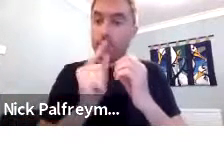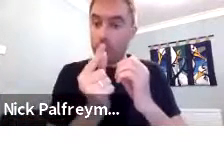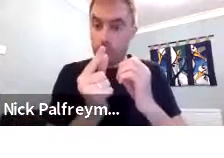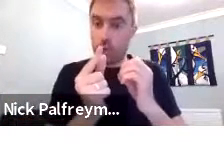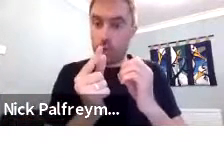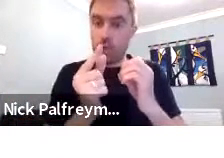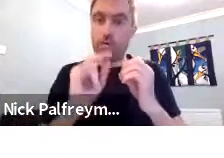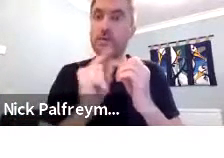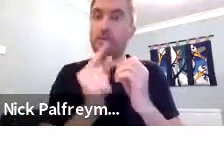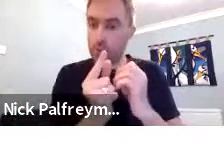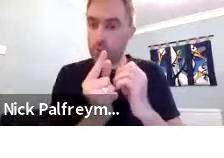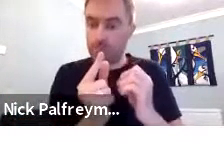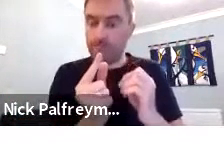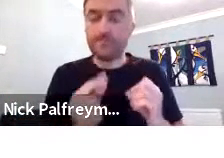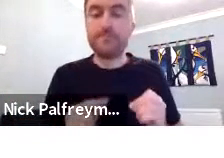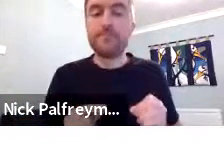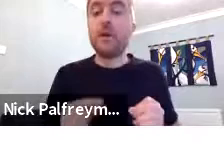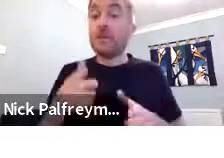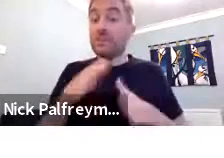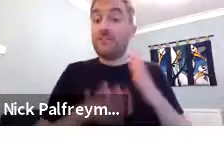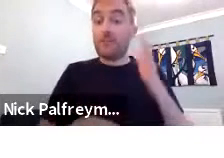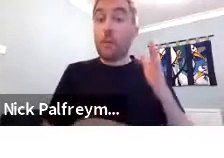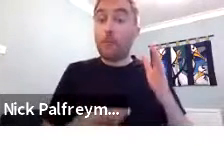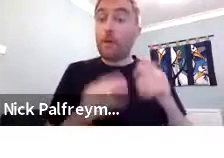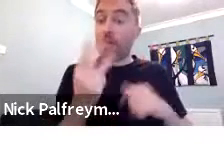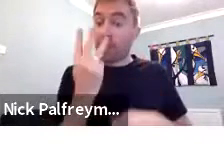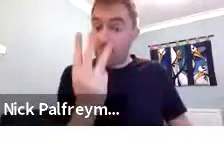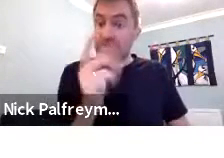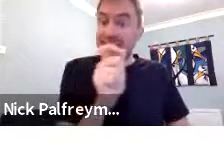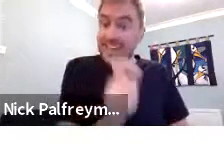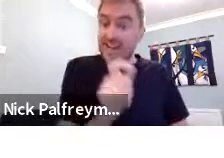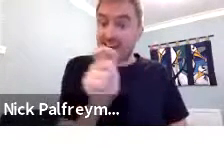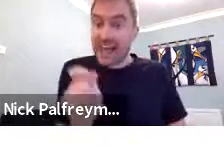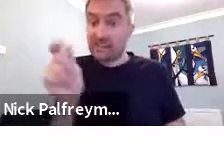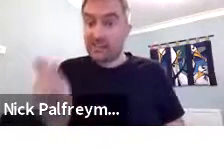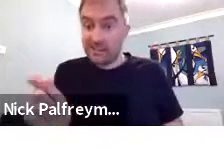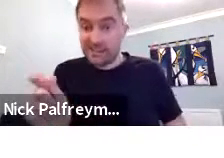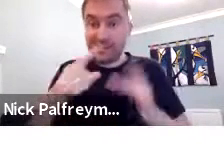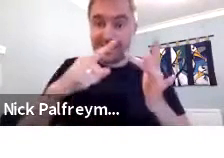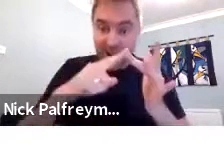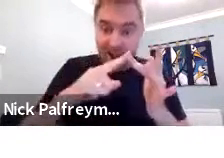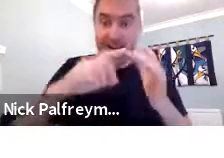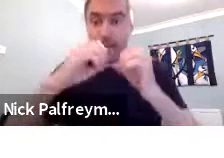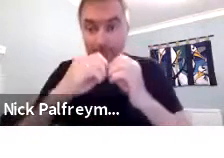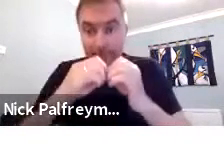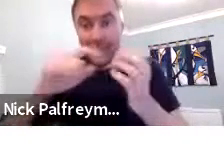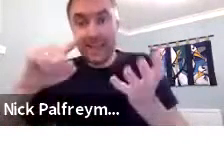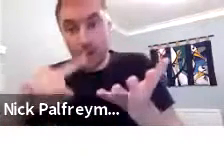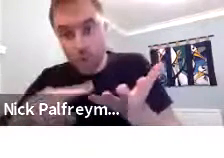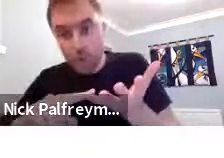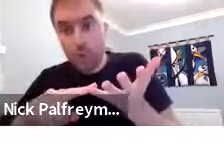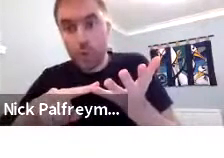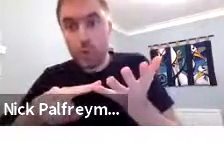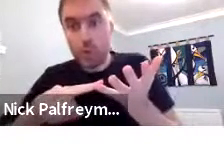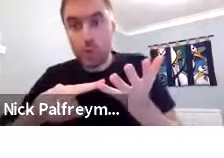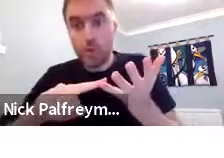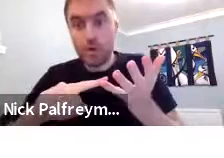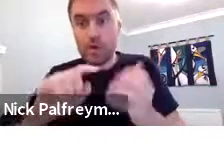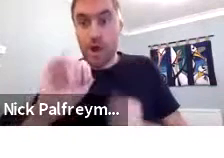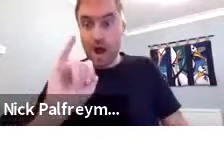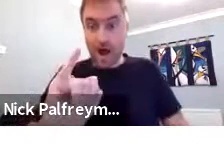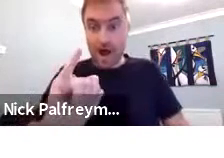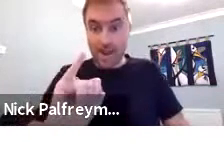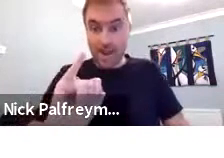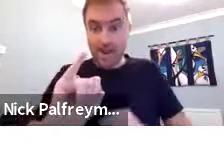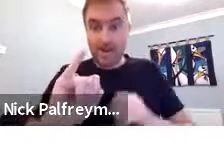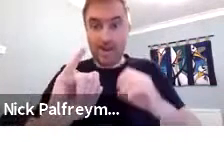And she's using this, ibu, ibu. And it's from three letters, ibu,